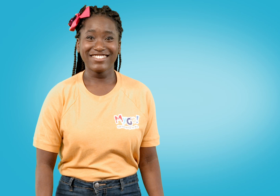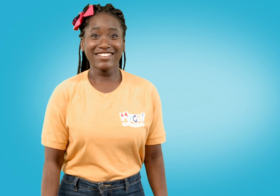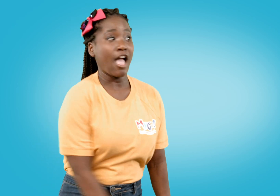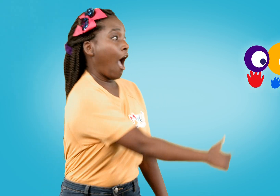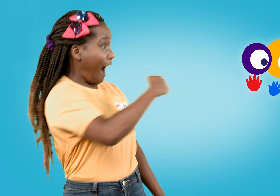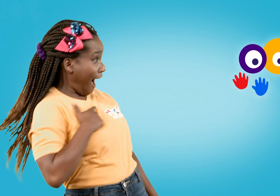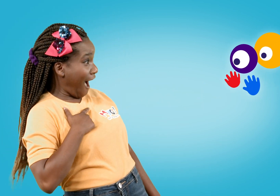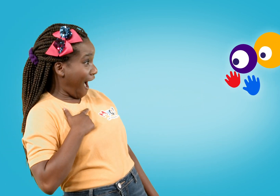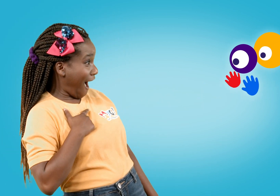Fire! Go!